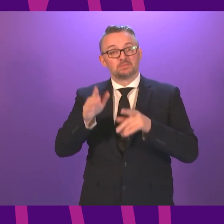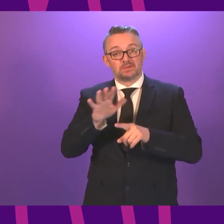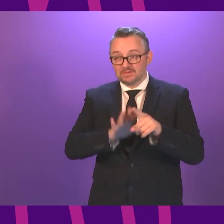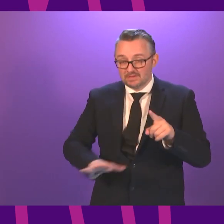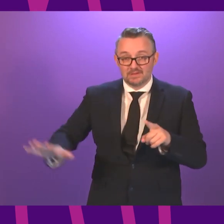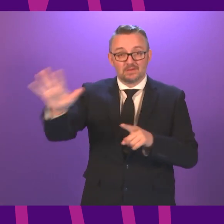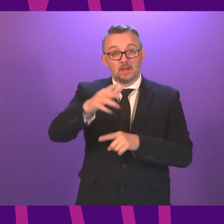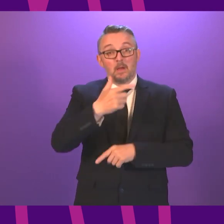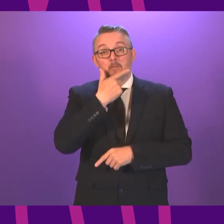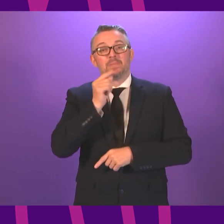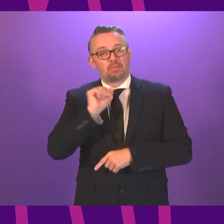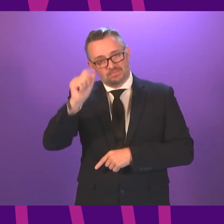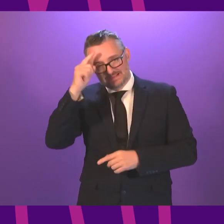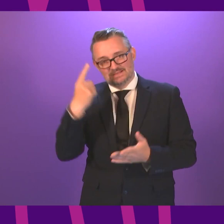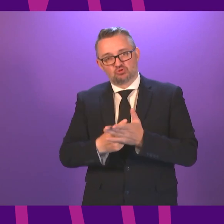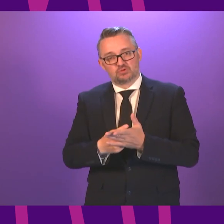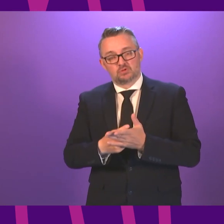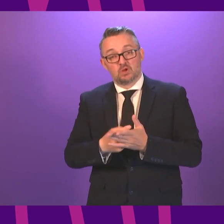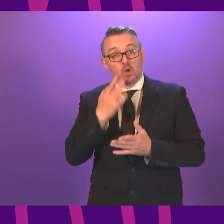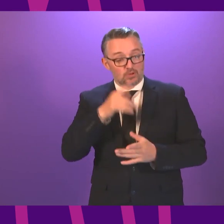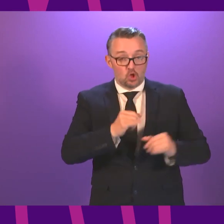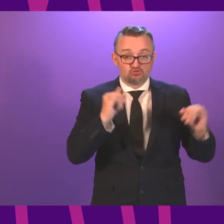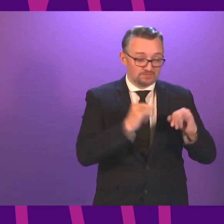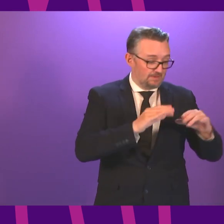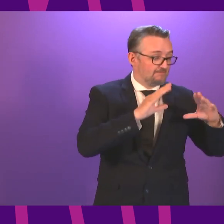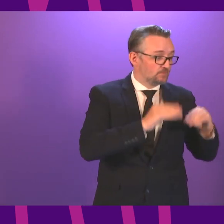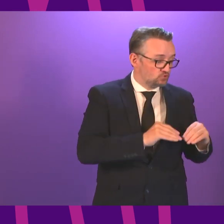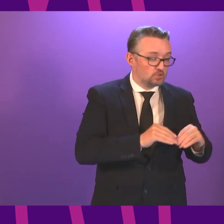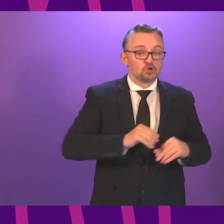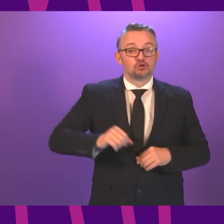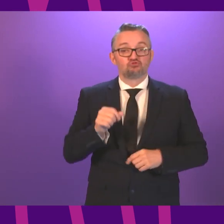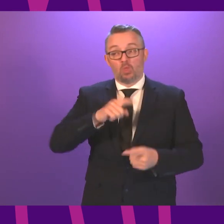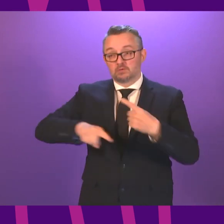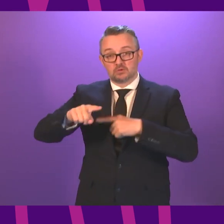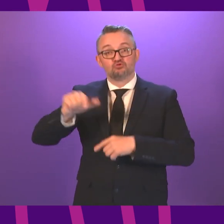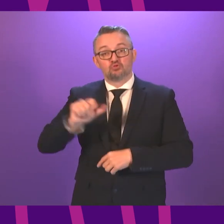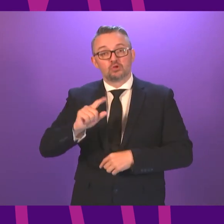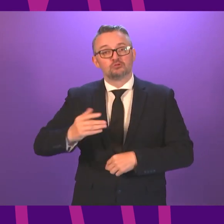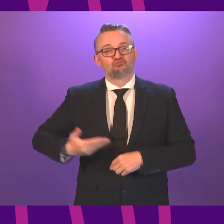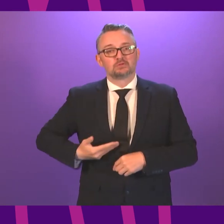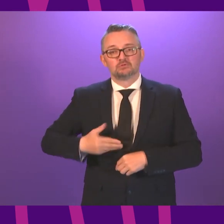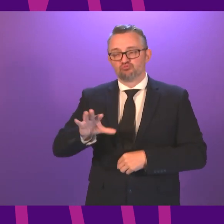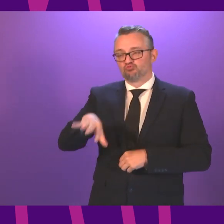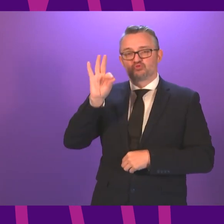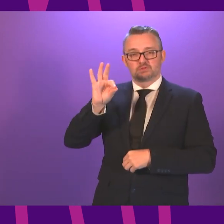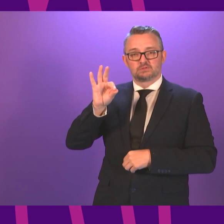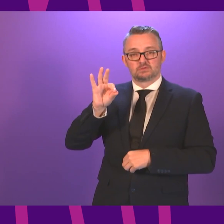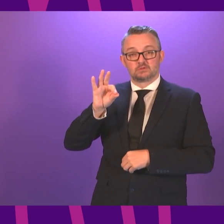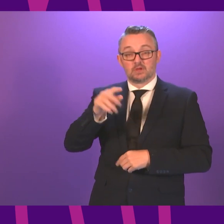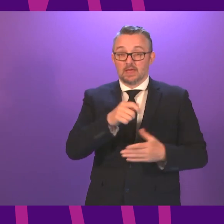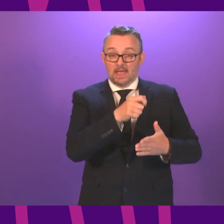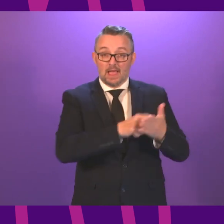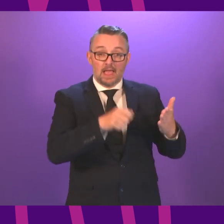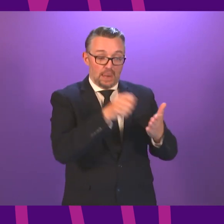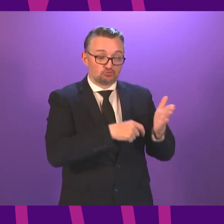of the people. That is why, once the crisis is over, people in Scotland should have the right to make that choice. The election result